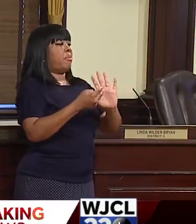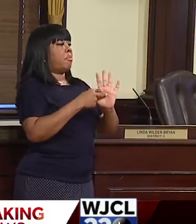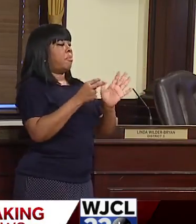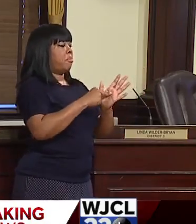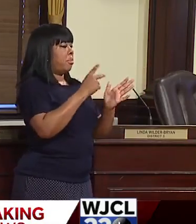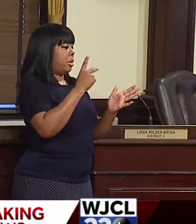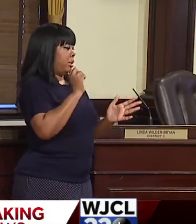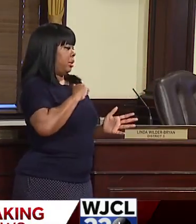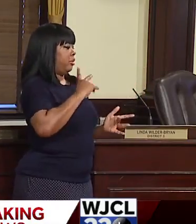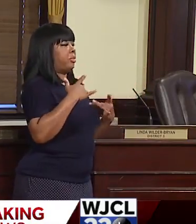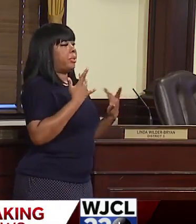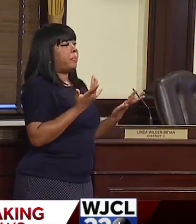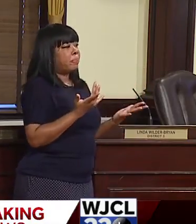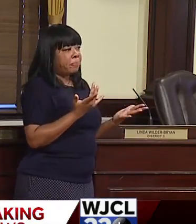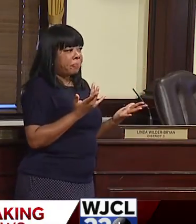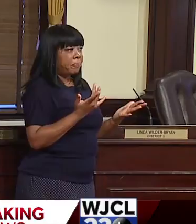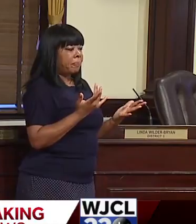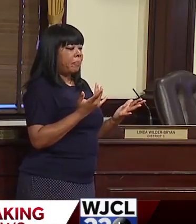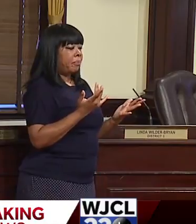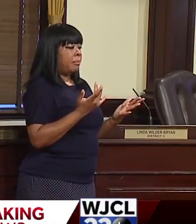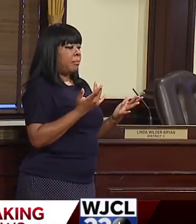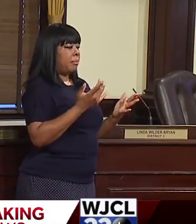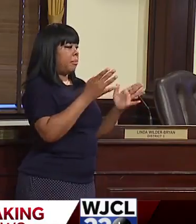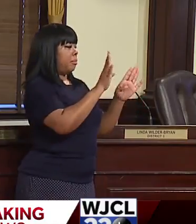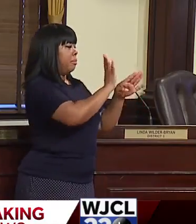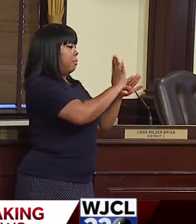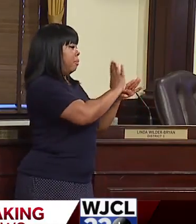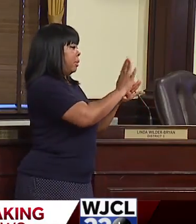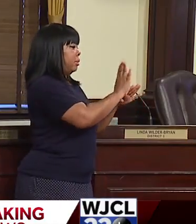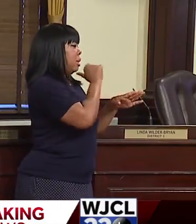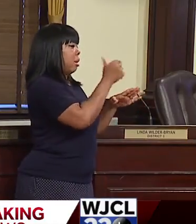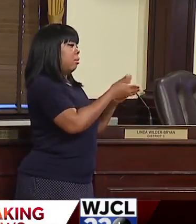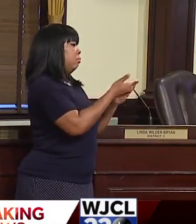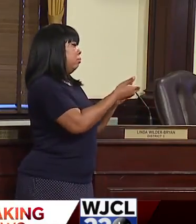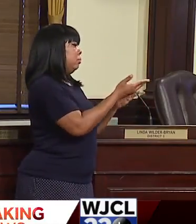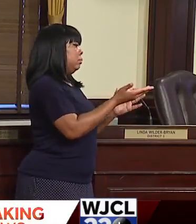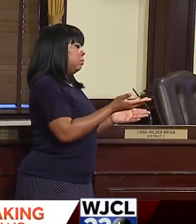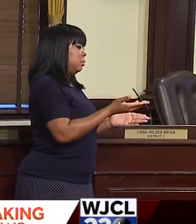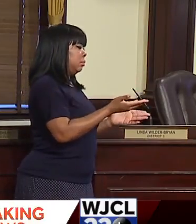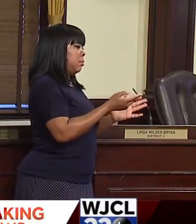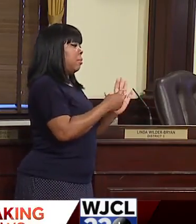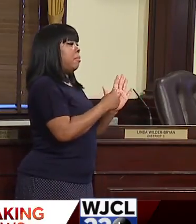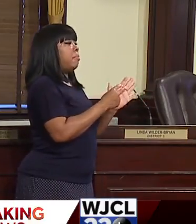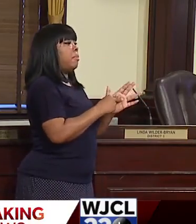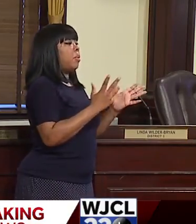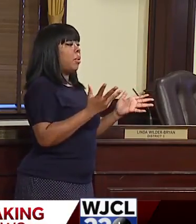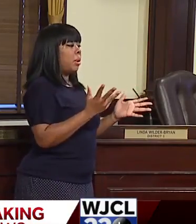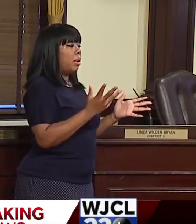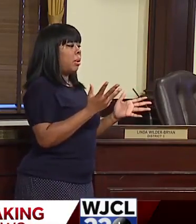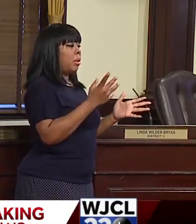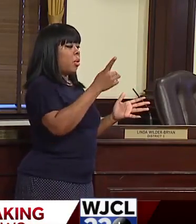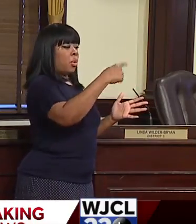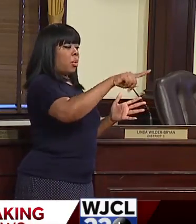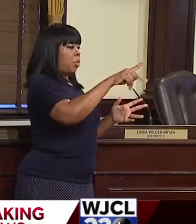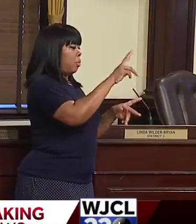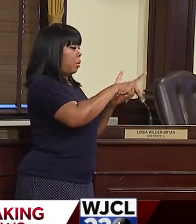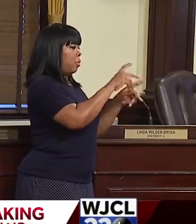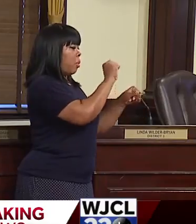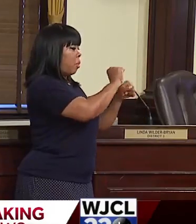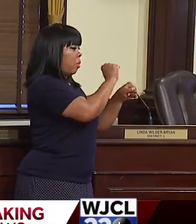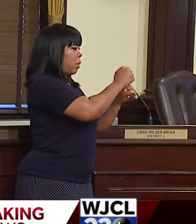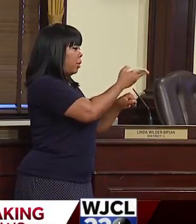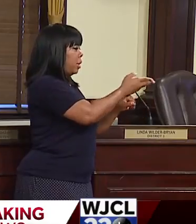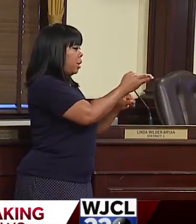mean for our city? Well, that means that businesses are not operating. That means employees are not getting paid.